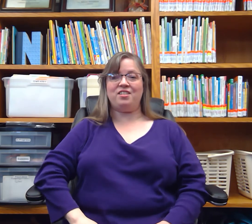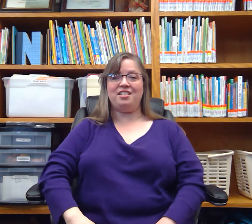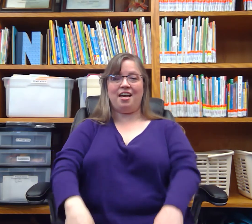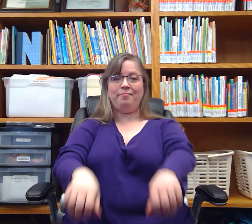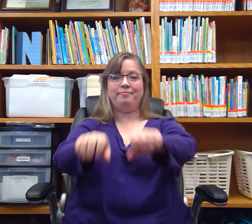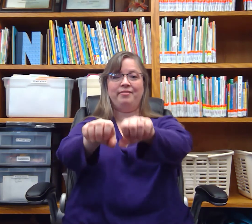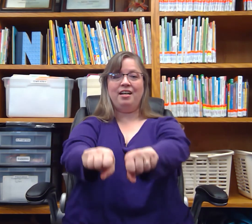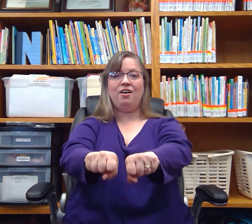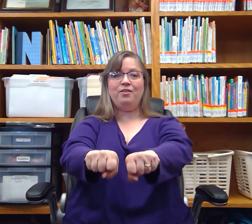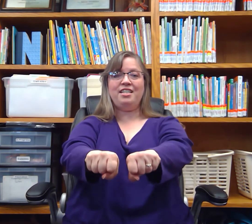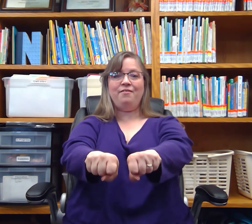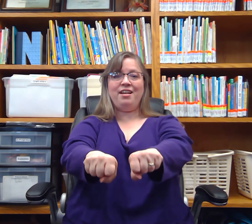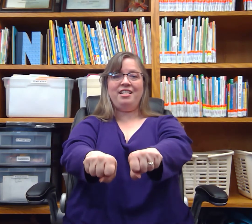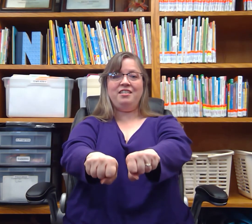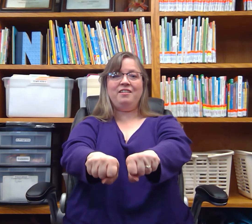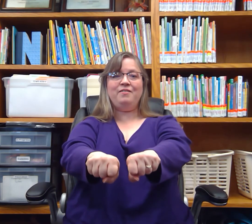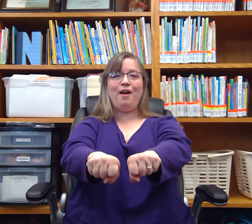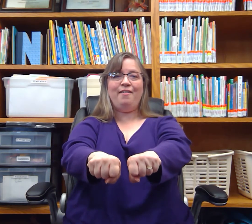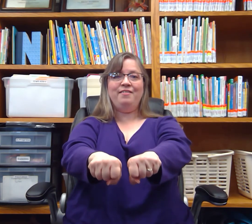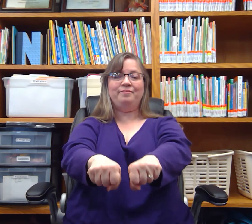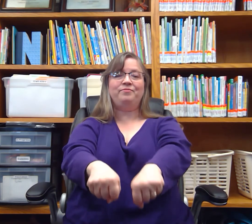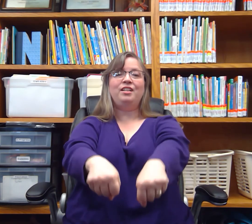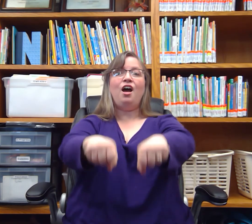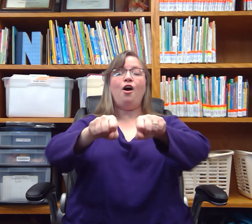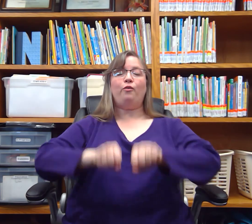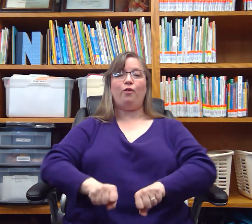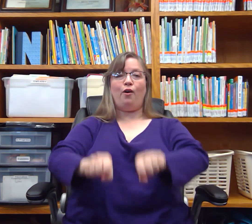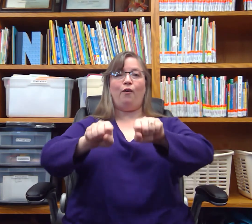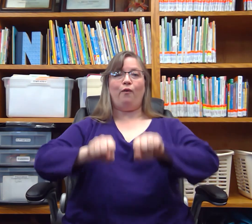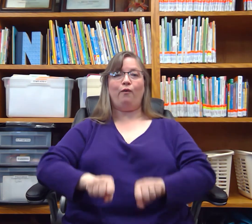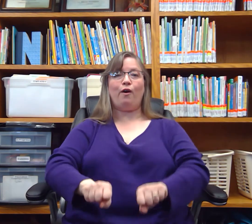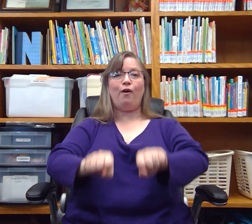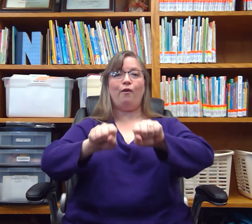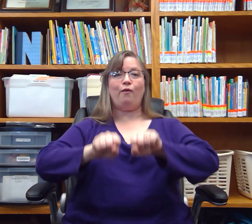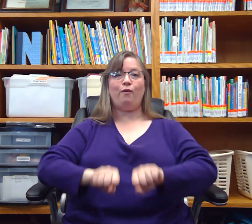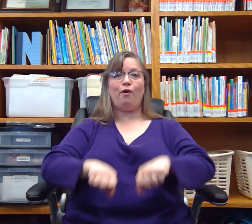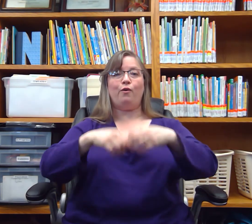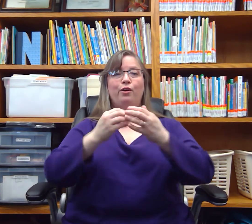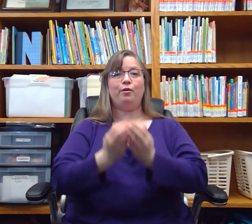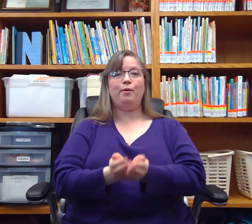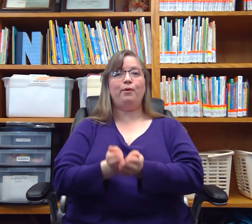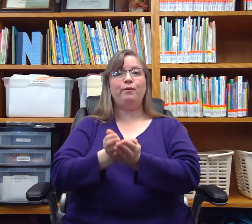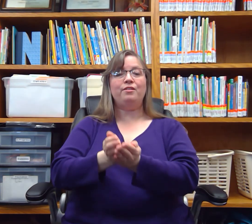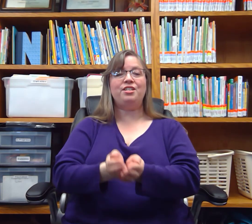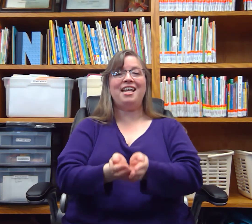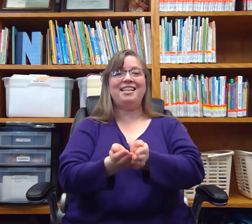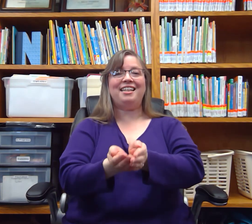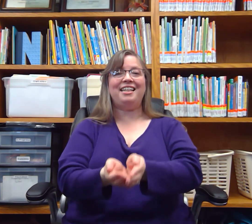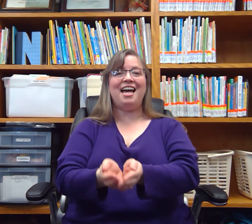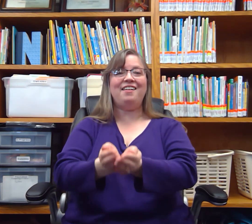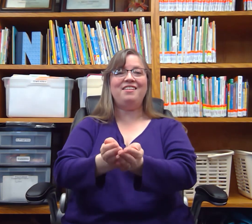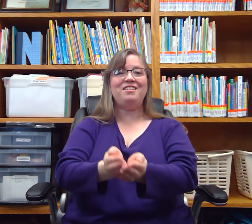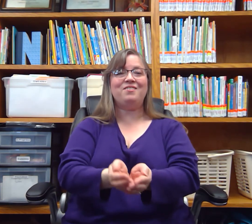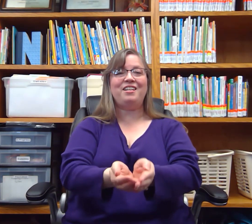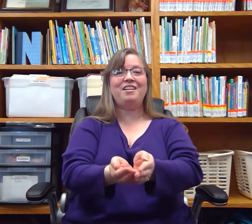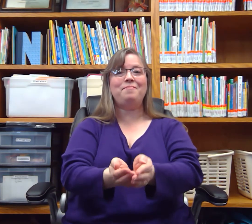this time. Or is that ready to row? Row, row, row your boat gently down the stream.